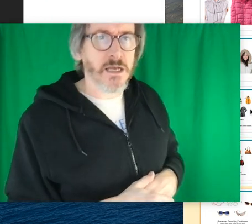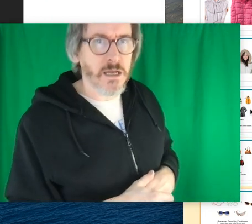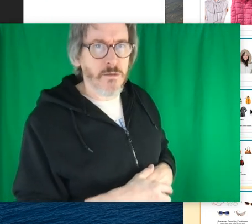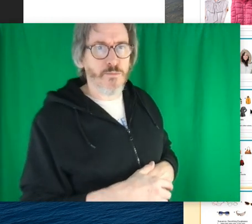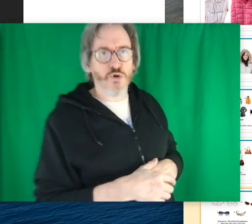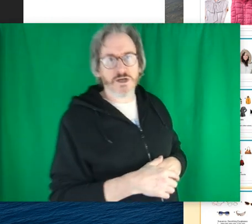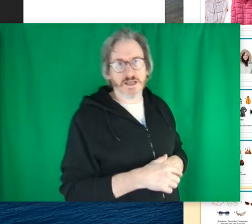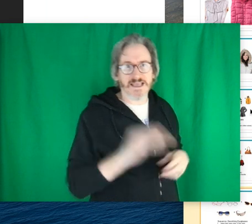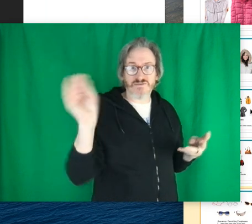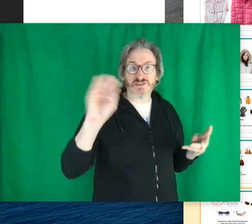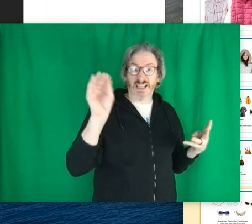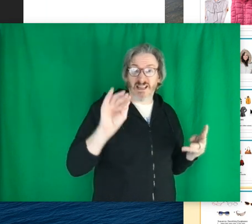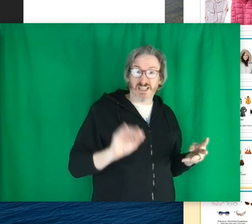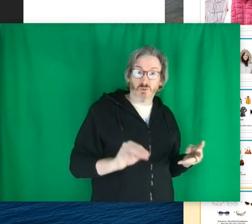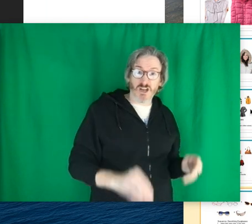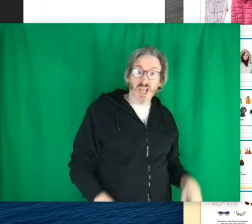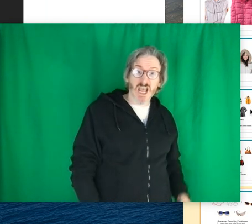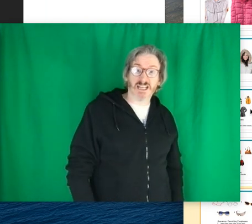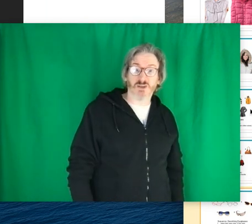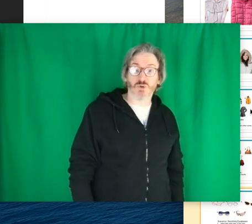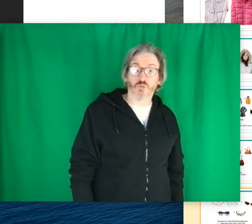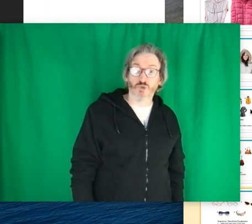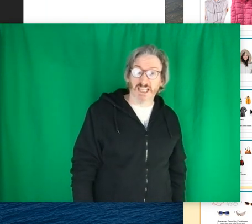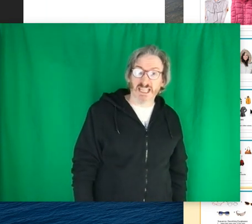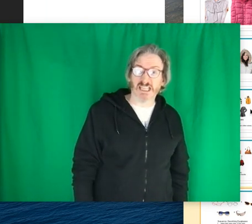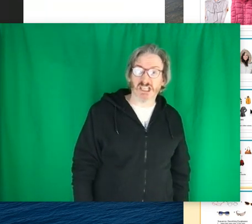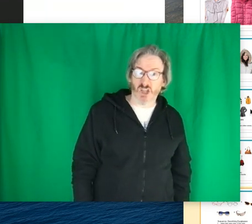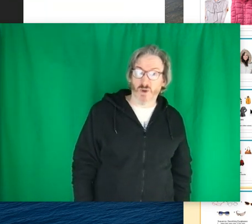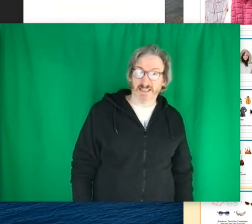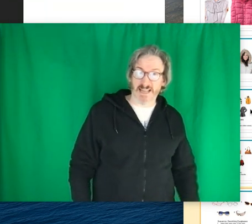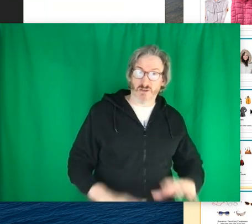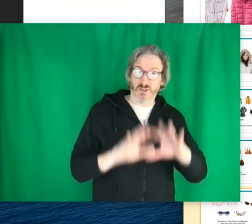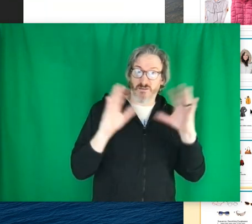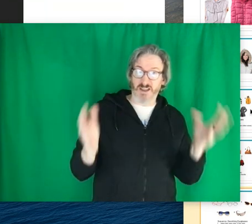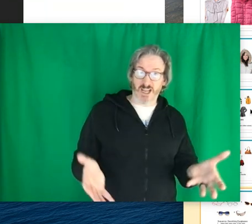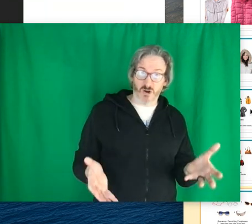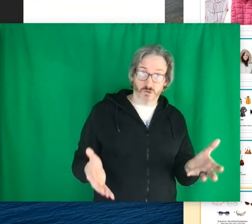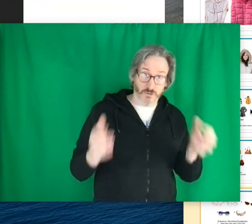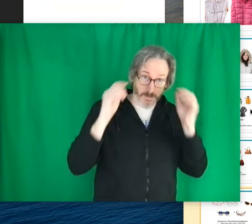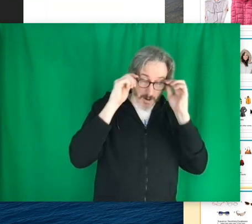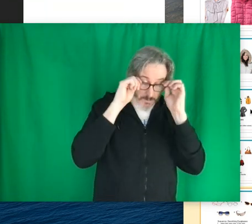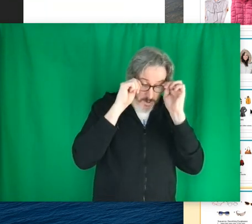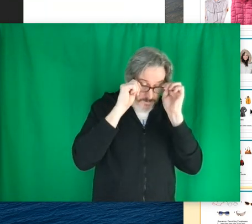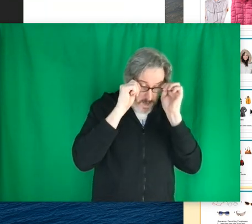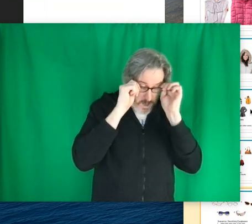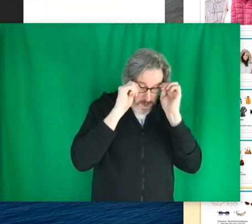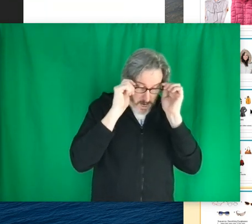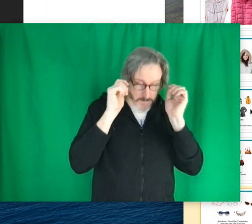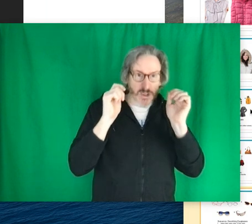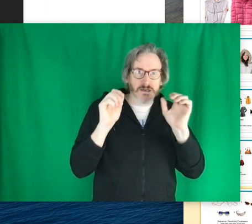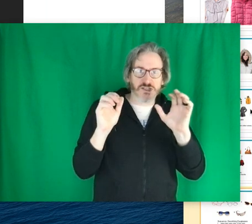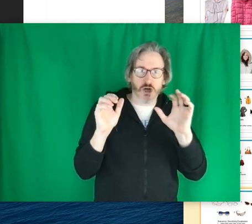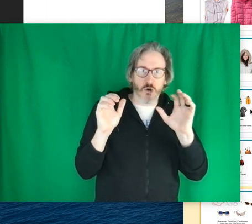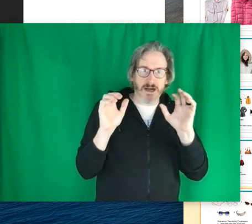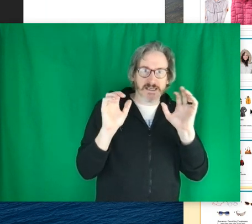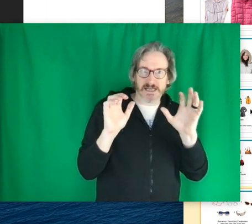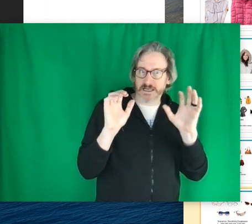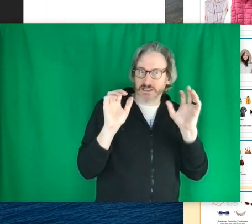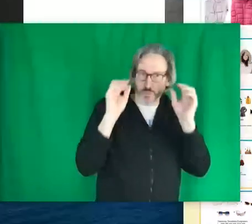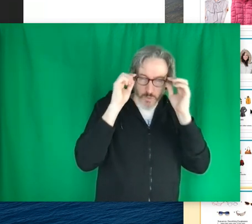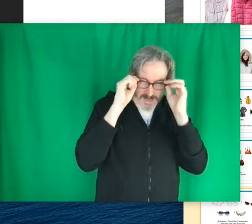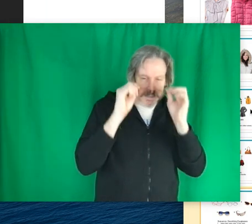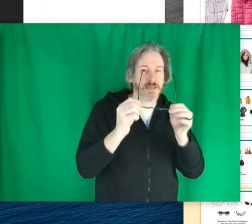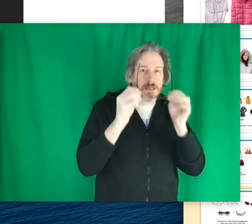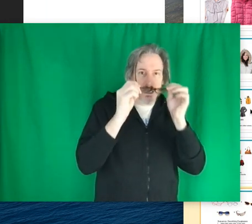not put GIFs in this one because it was really slowing down the video or the PowerPoint. So I